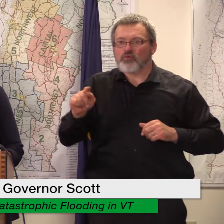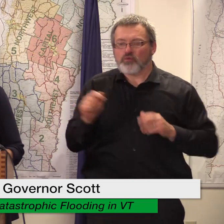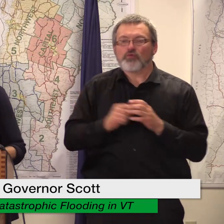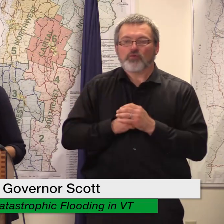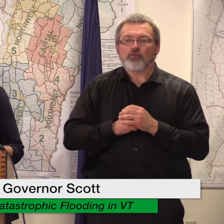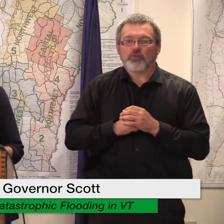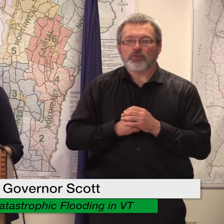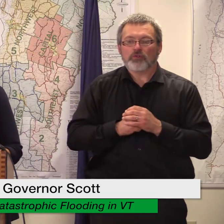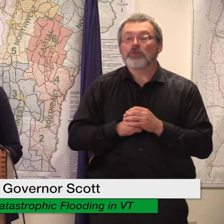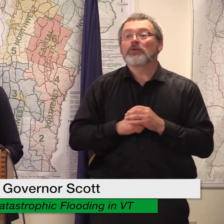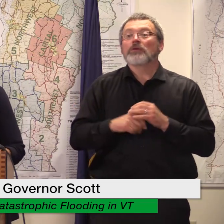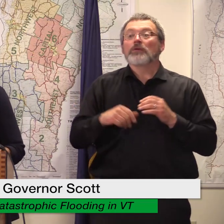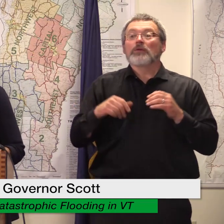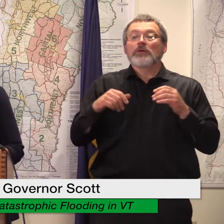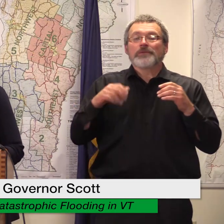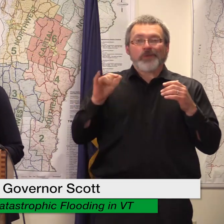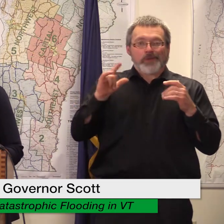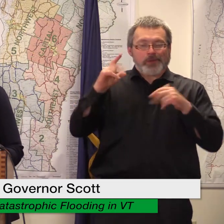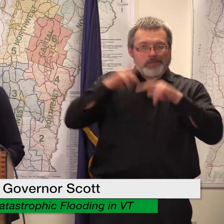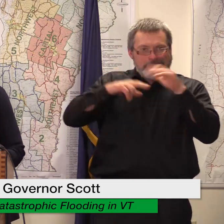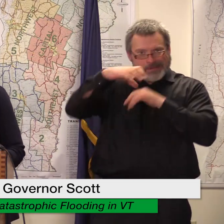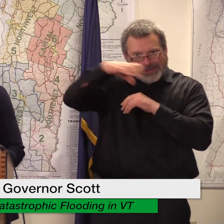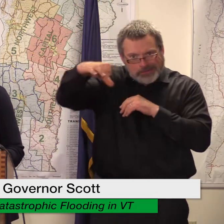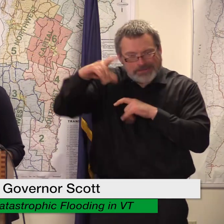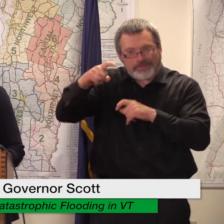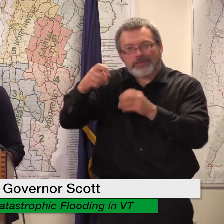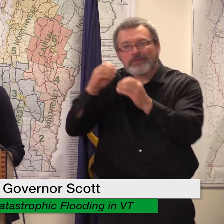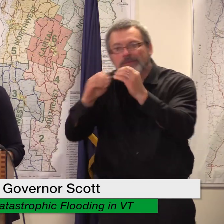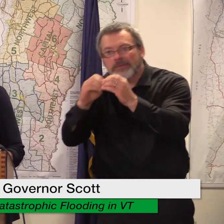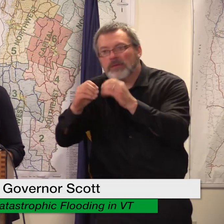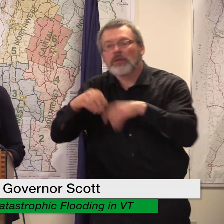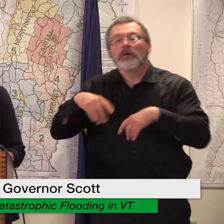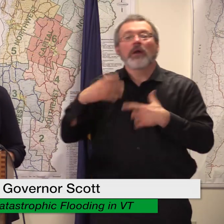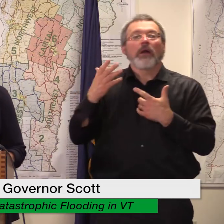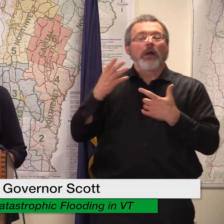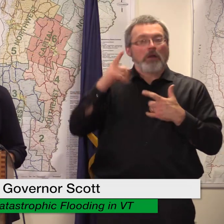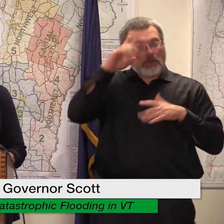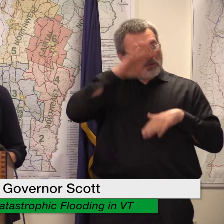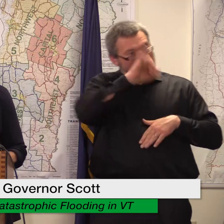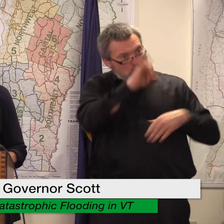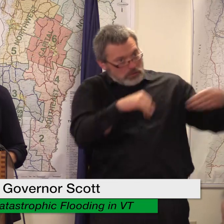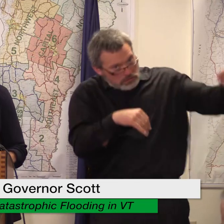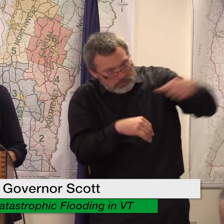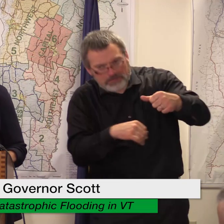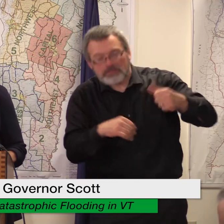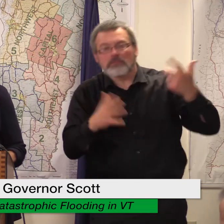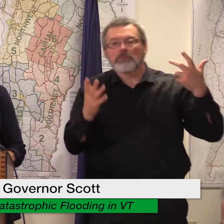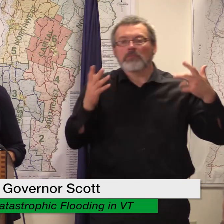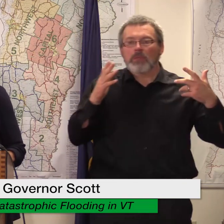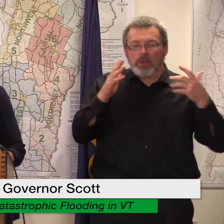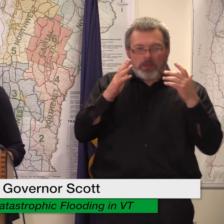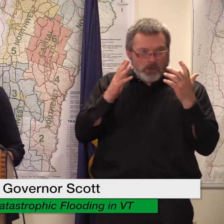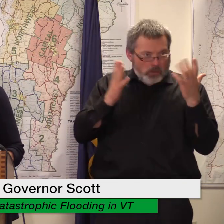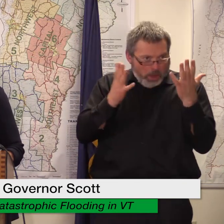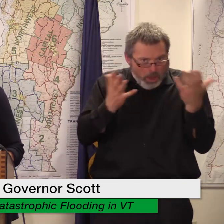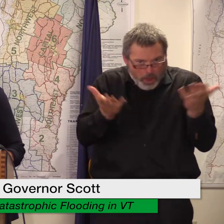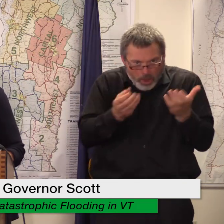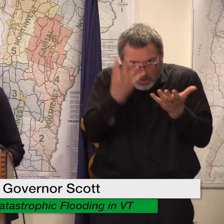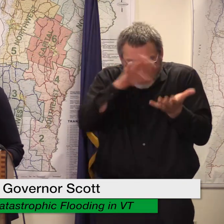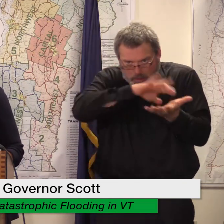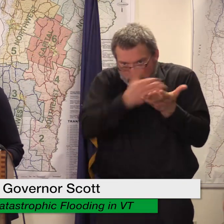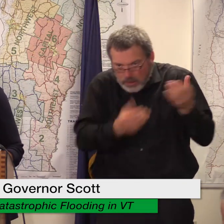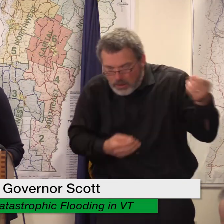replacements we're going to need things like if they have insurance estimates or estimates for replacement or estimates for repair